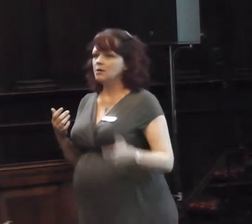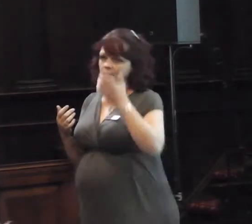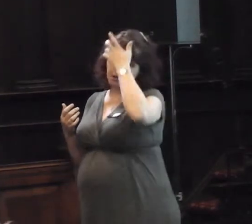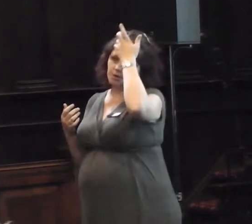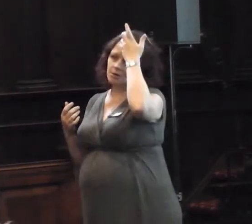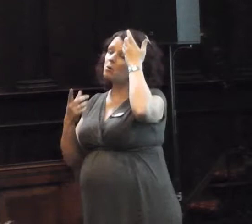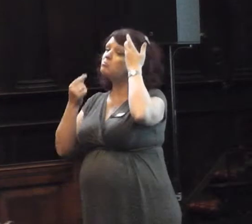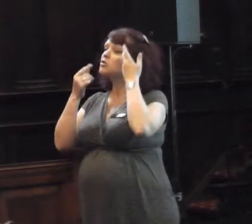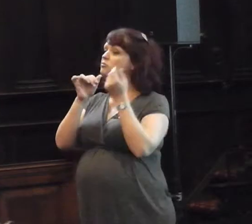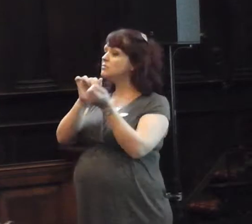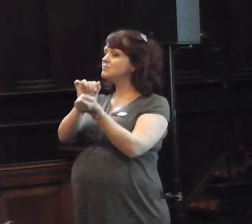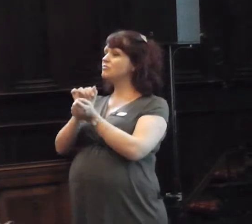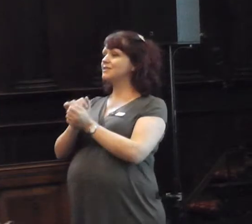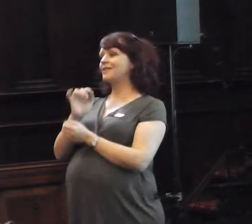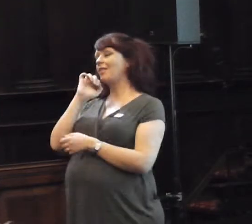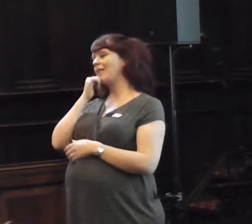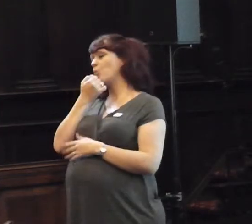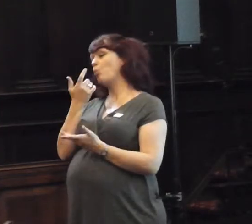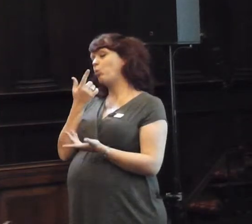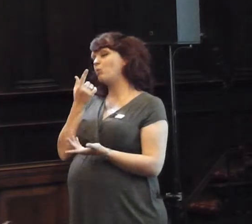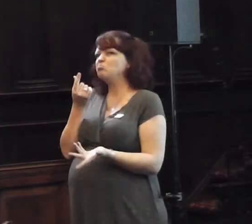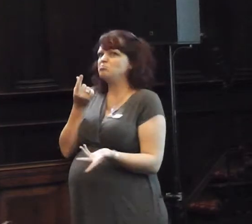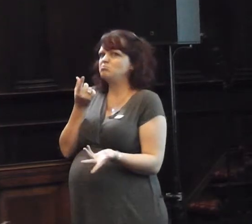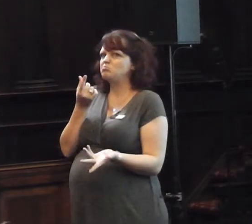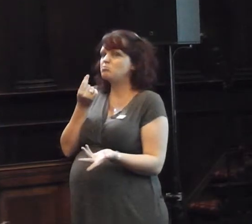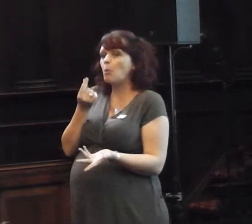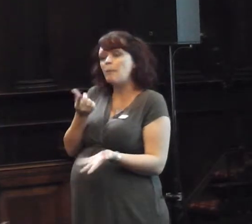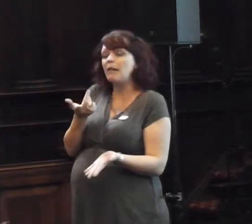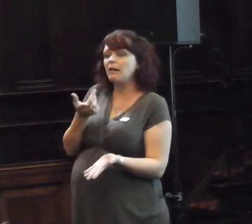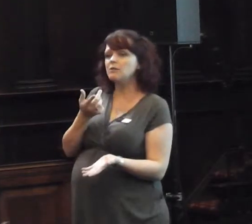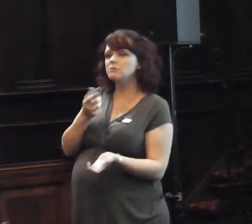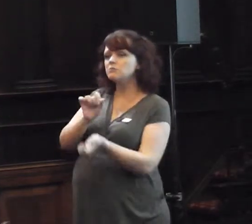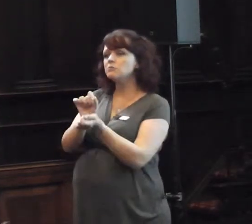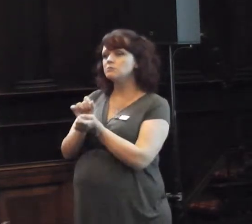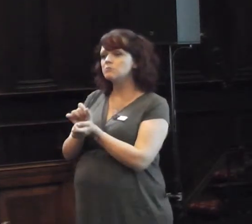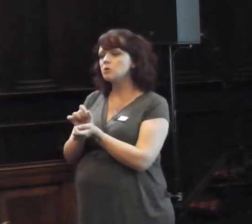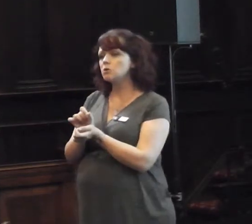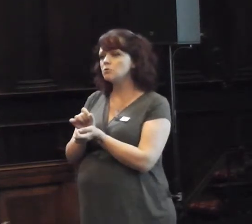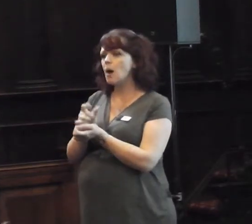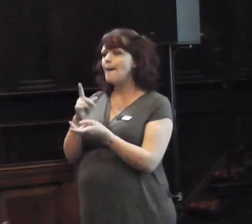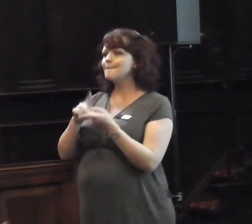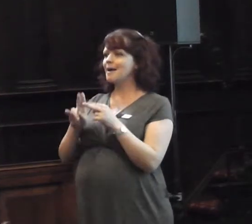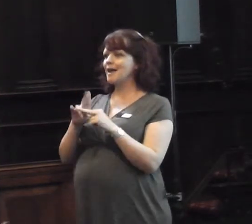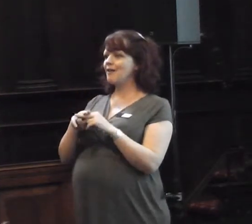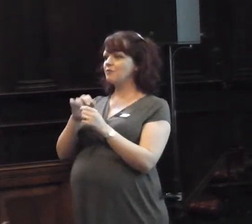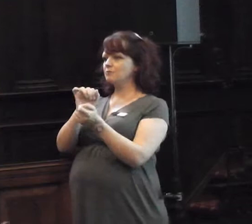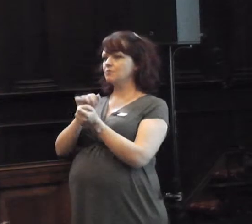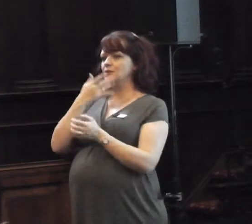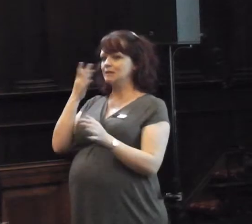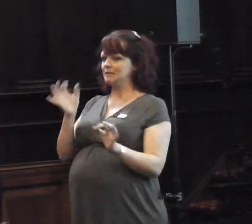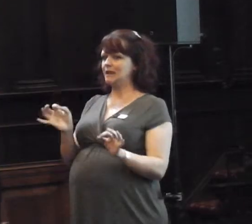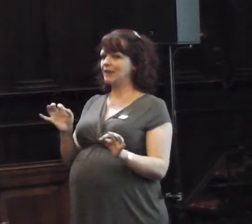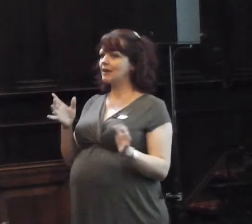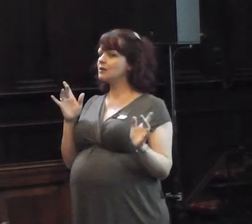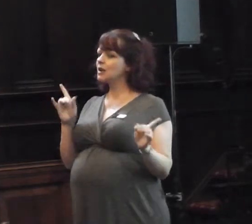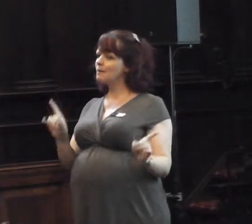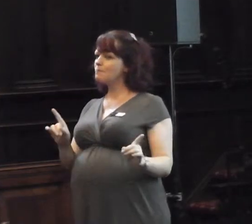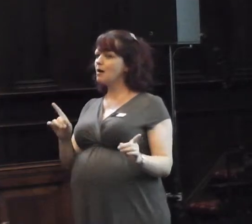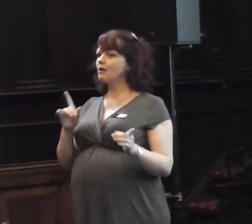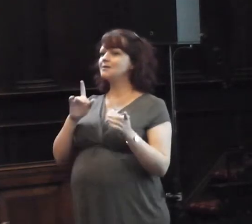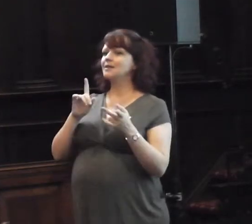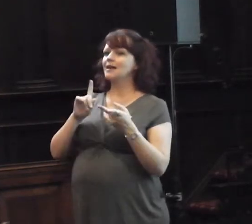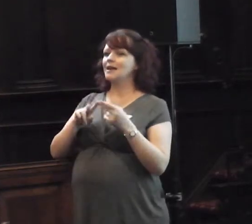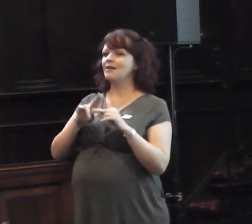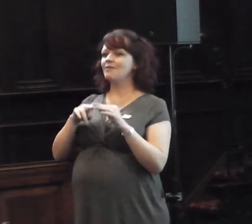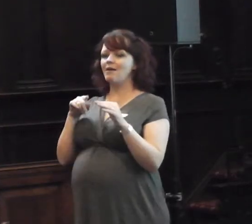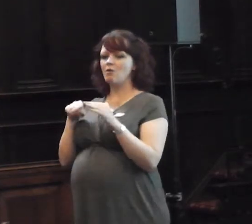custodial sentence, probably get a custodial sentence. But if they, they don't, then their life chances, are seriously impacted.